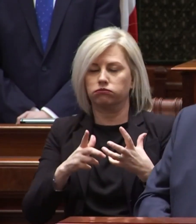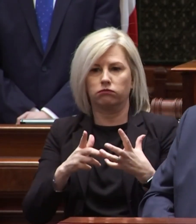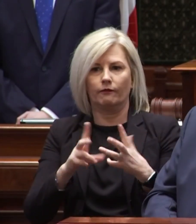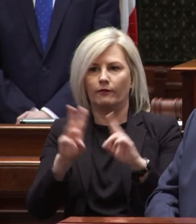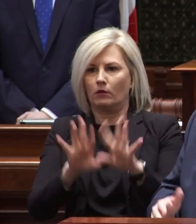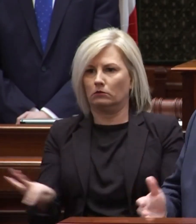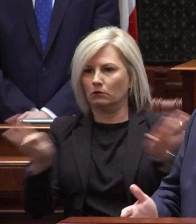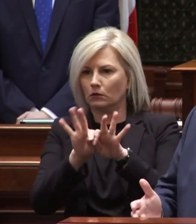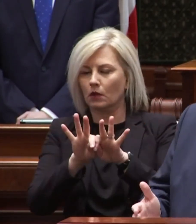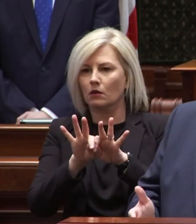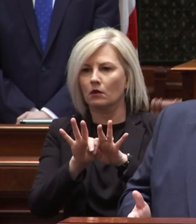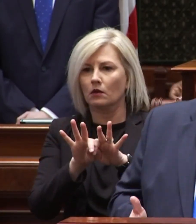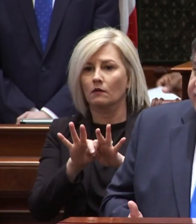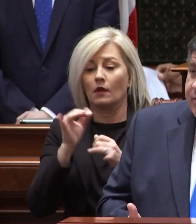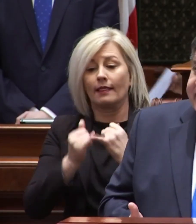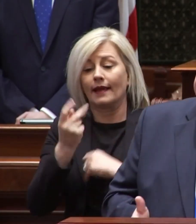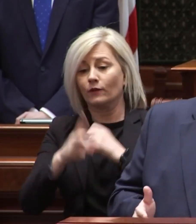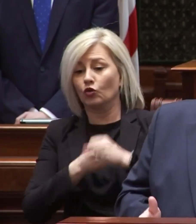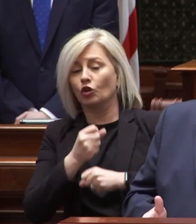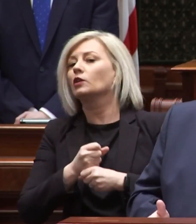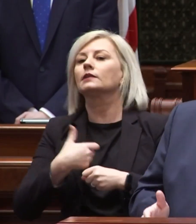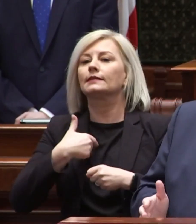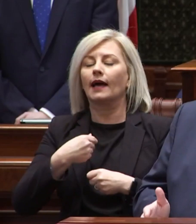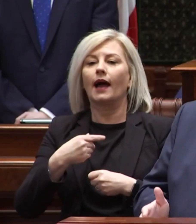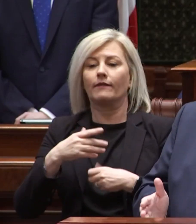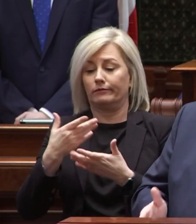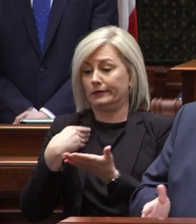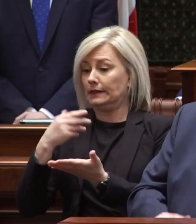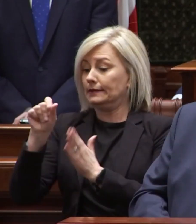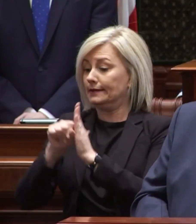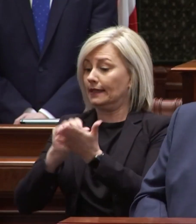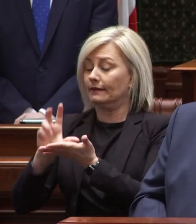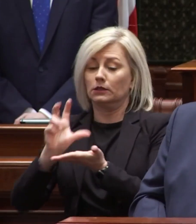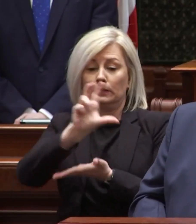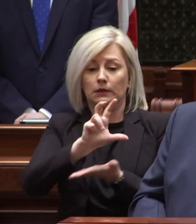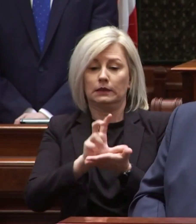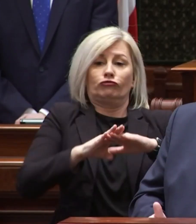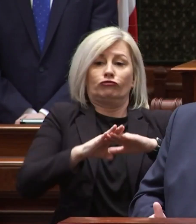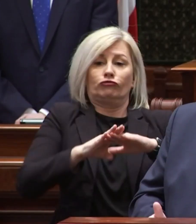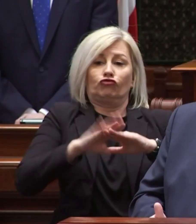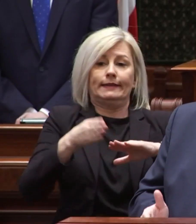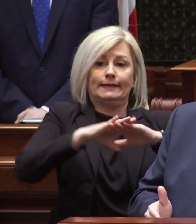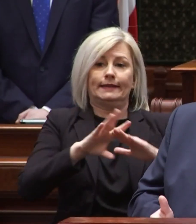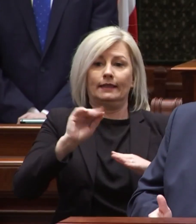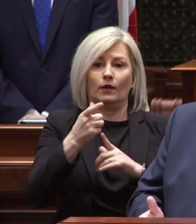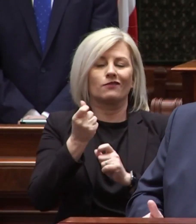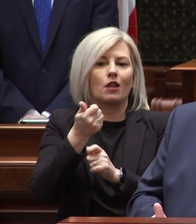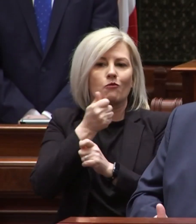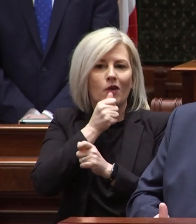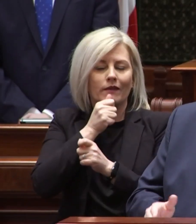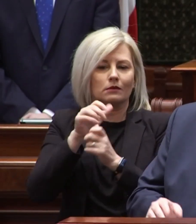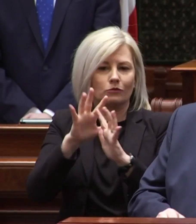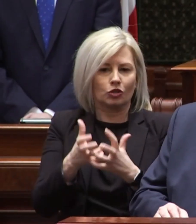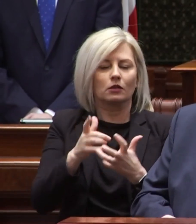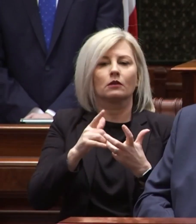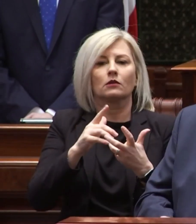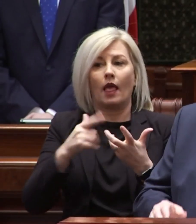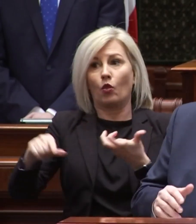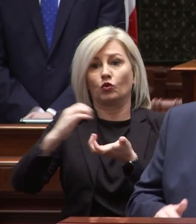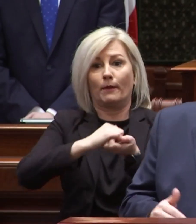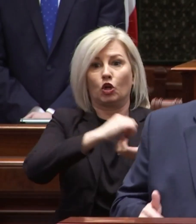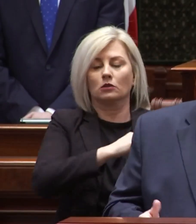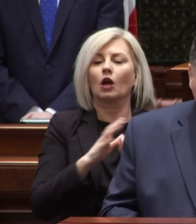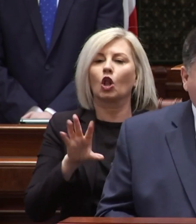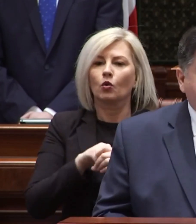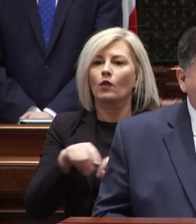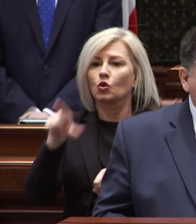for the last several years i've directed state funds towards supporting wage increases for our private sector provider partners including those